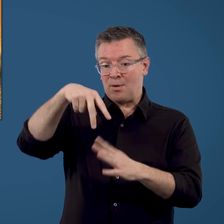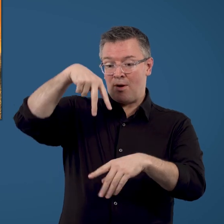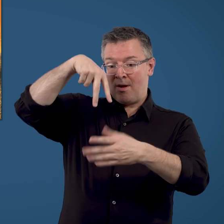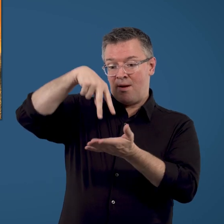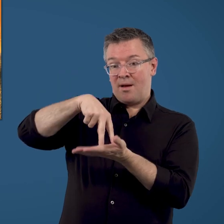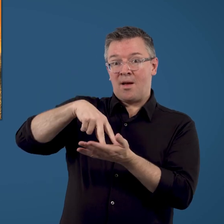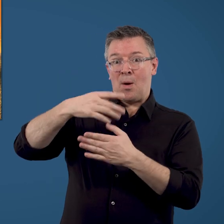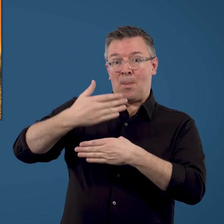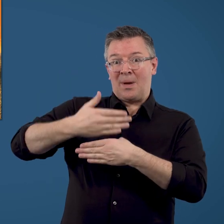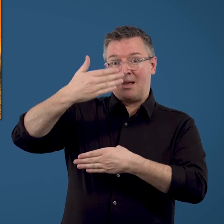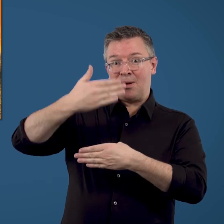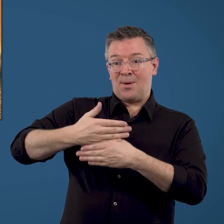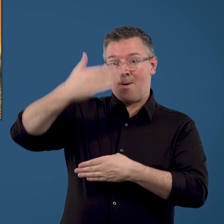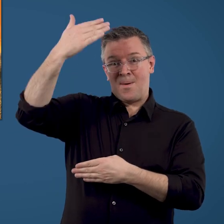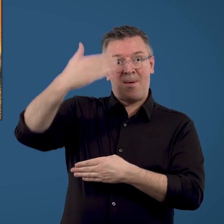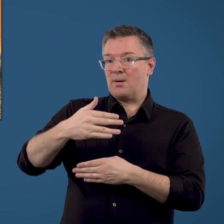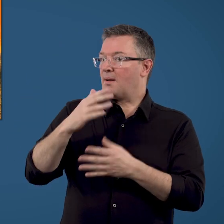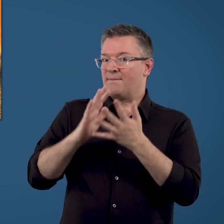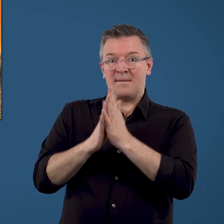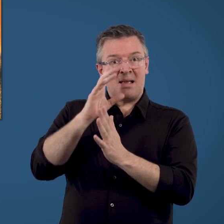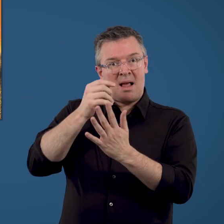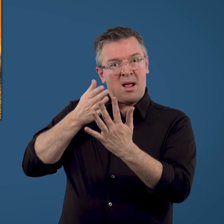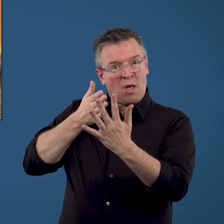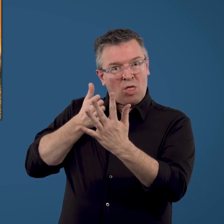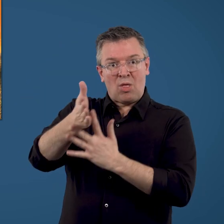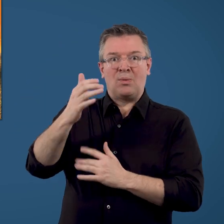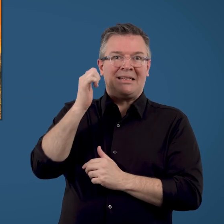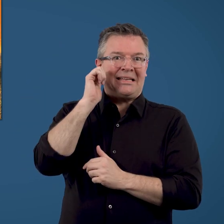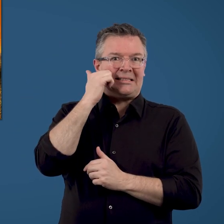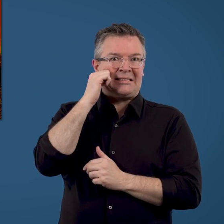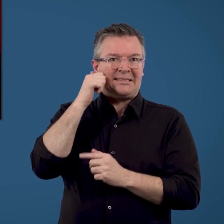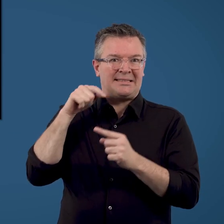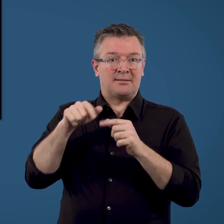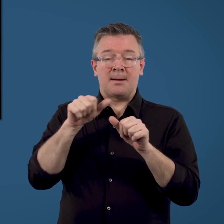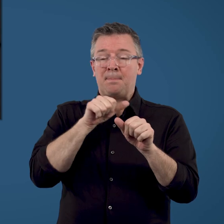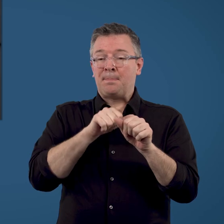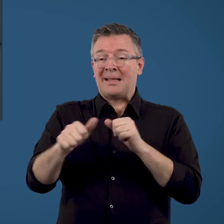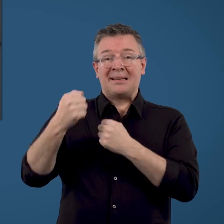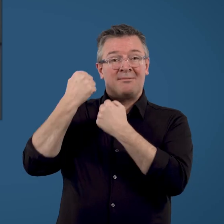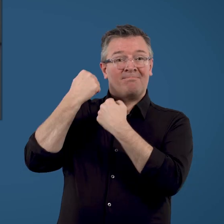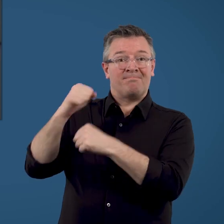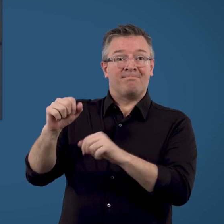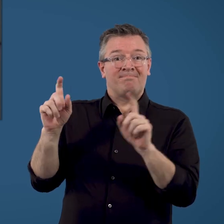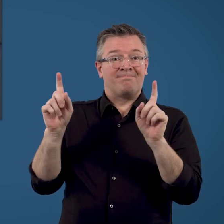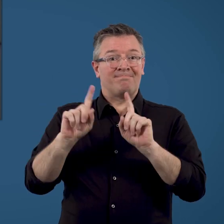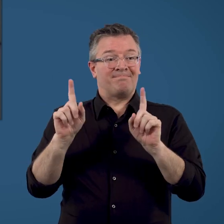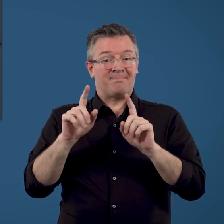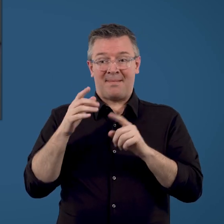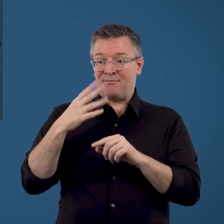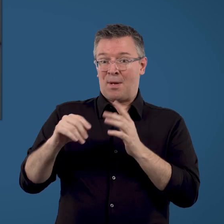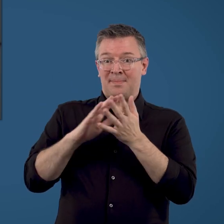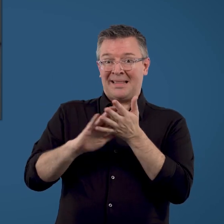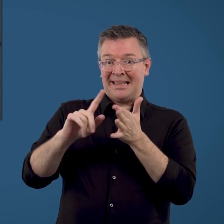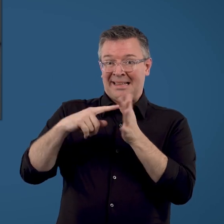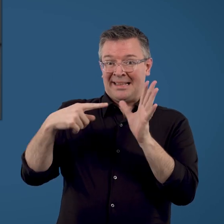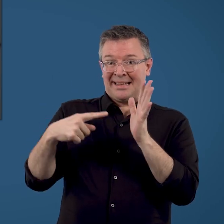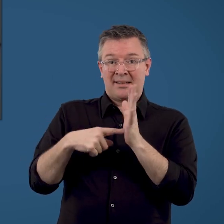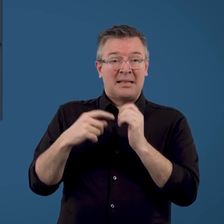radiant heat will travel straight through glass. The best defence against radiant heat heat is a simple one.